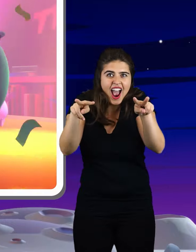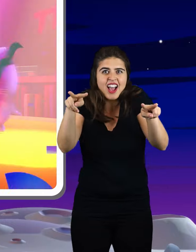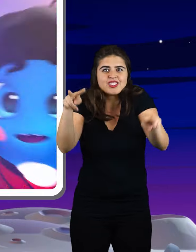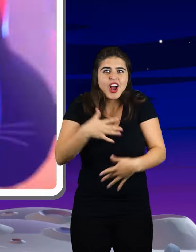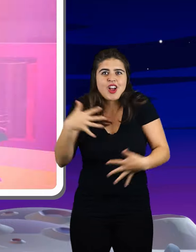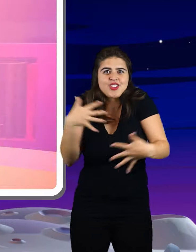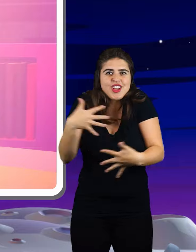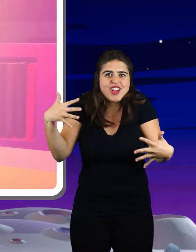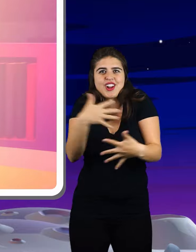Thriller, Thriller